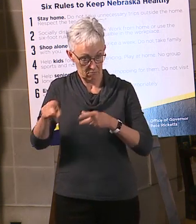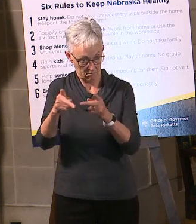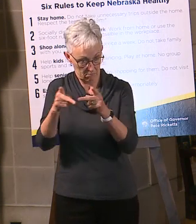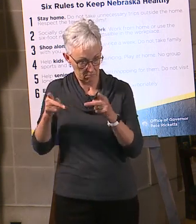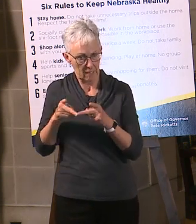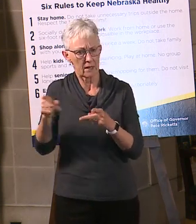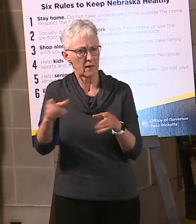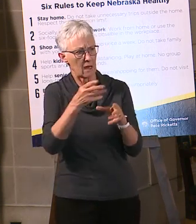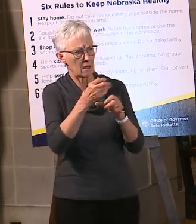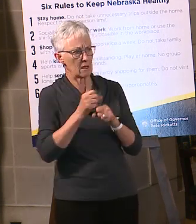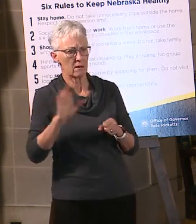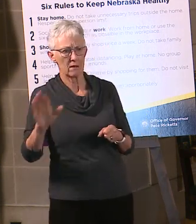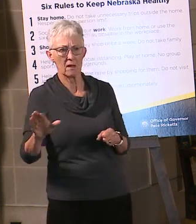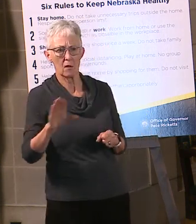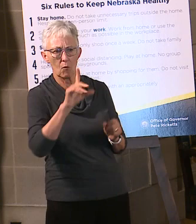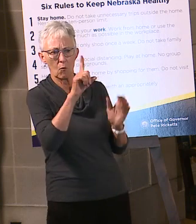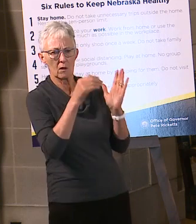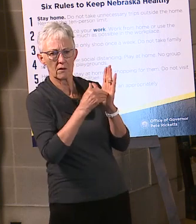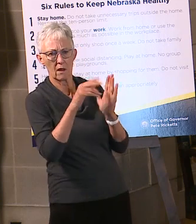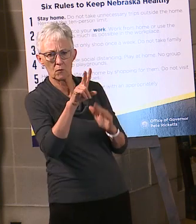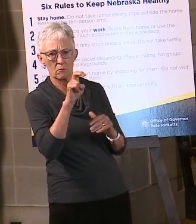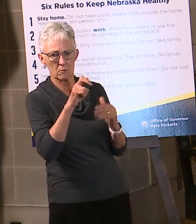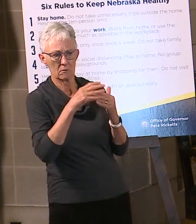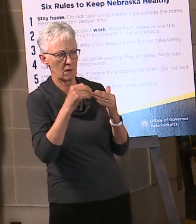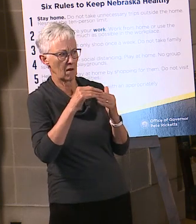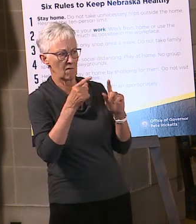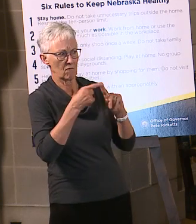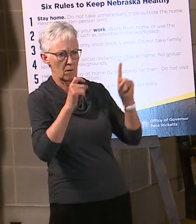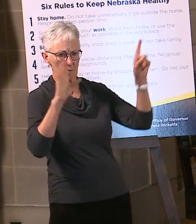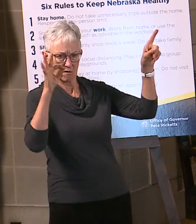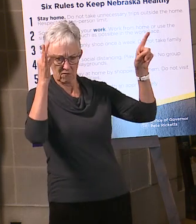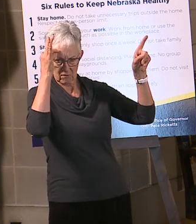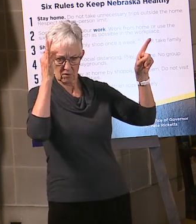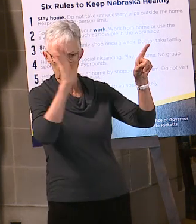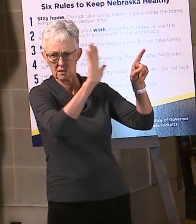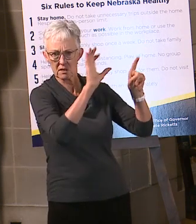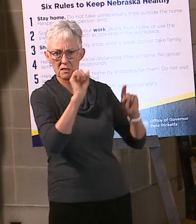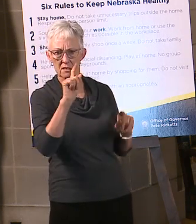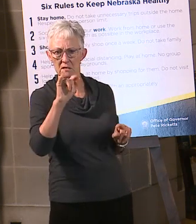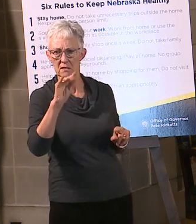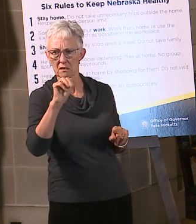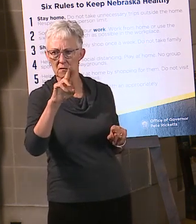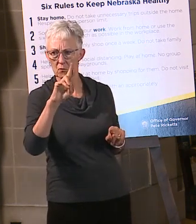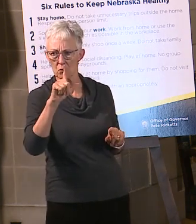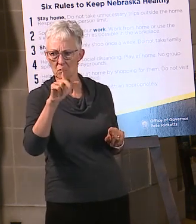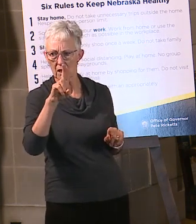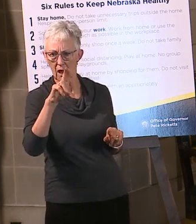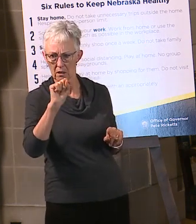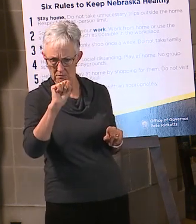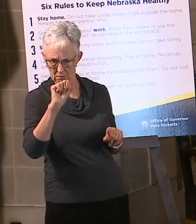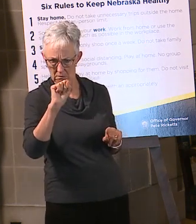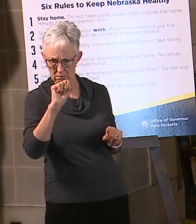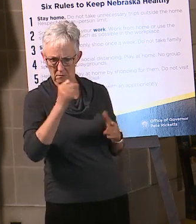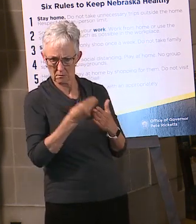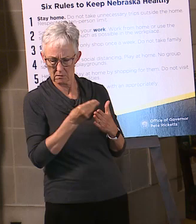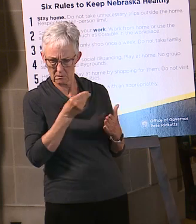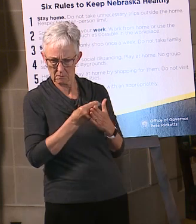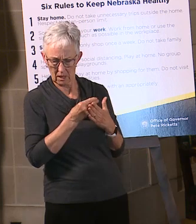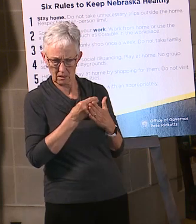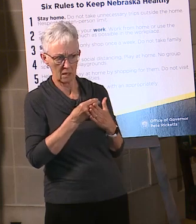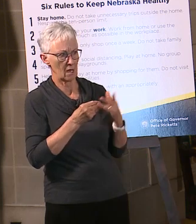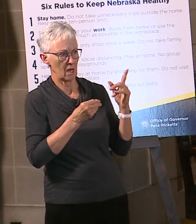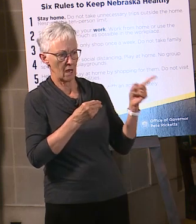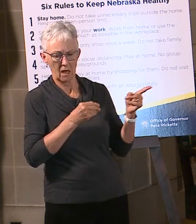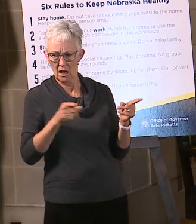programs that must be used to pay for services. So again, getting back to the Medicaid program, Medicaid is meant to, again, help people that